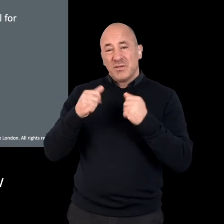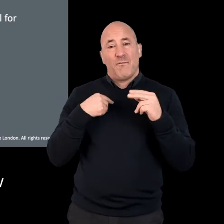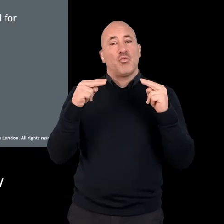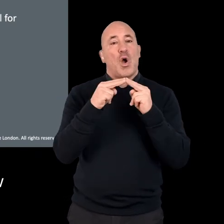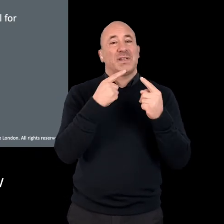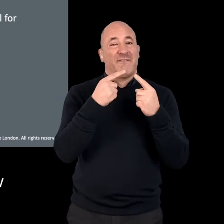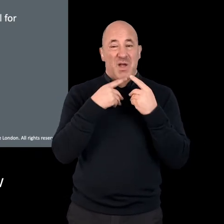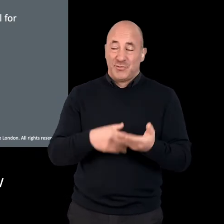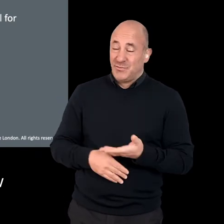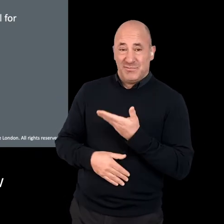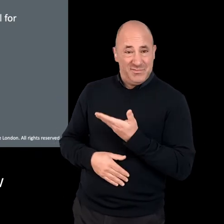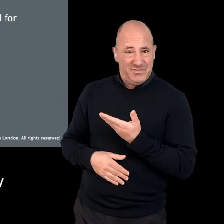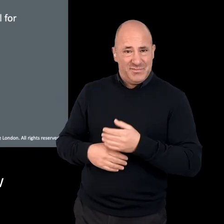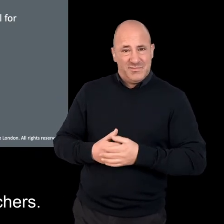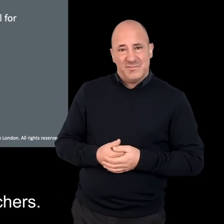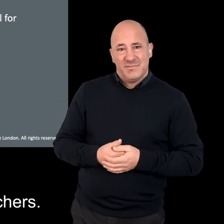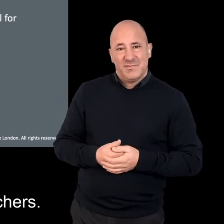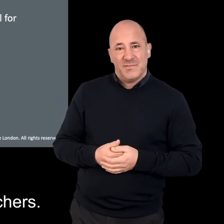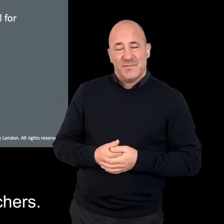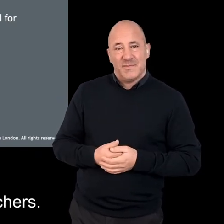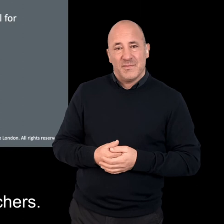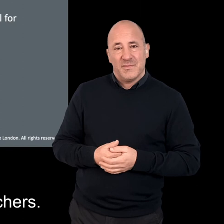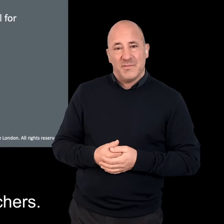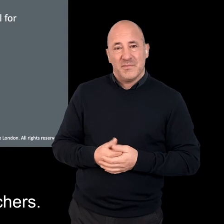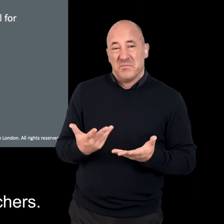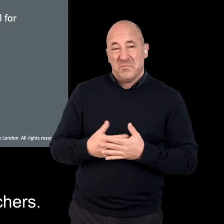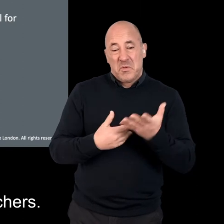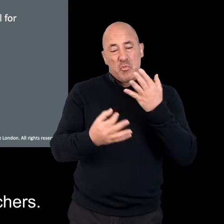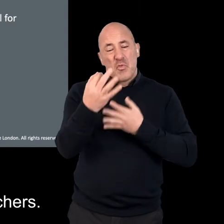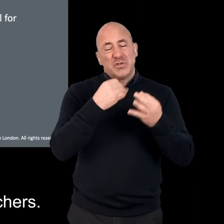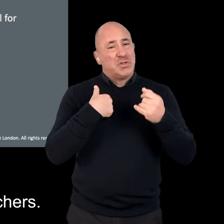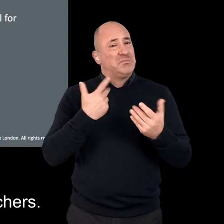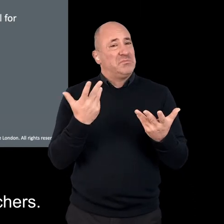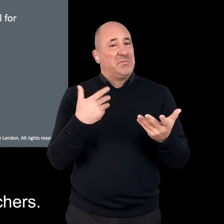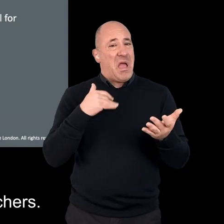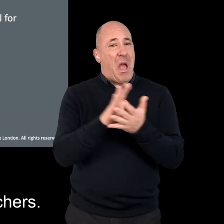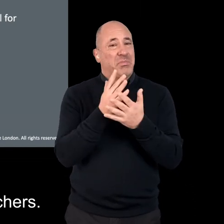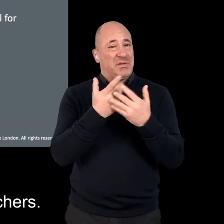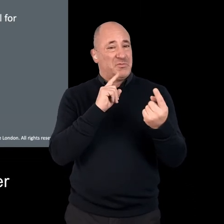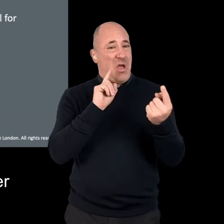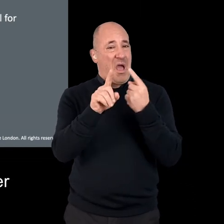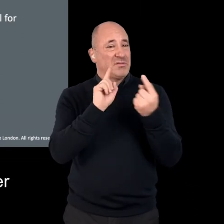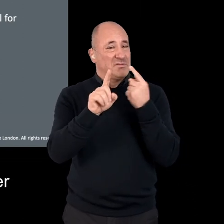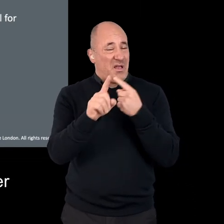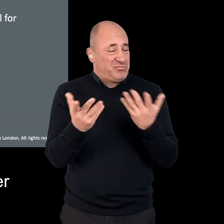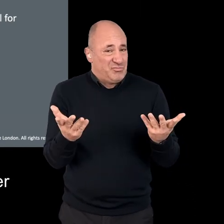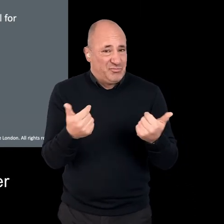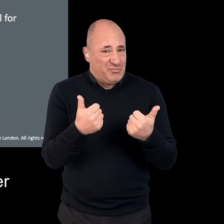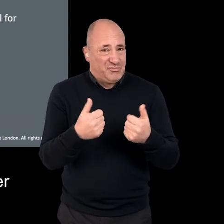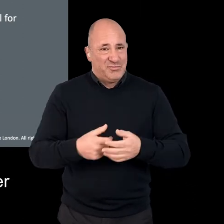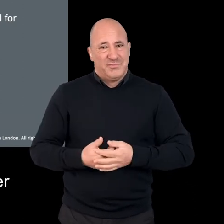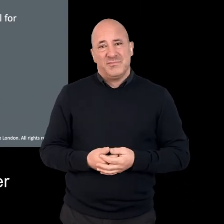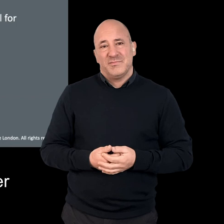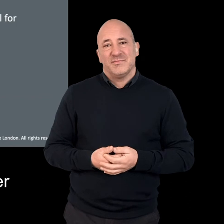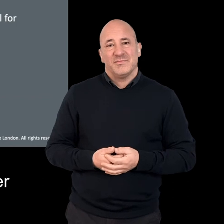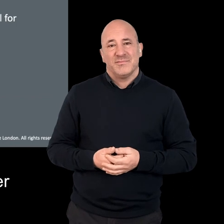are below if you'd like to contact me or any of the disabled lay researchers. We'd